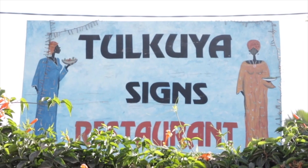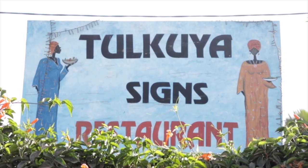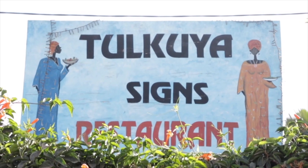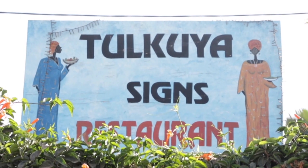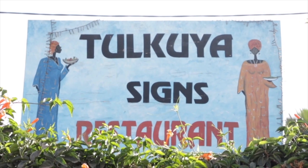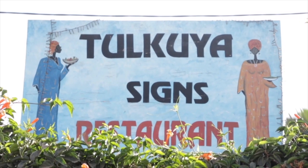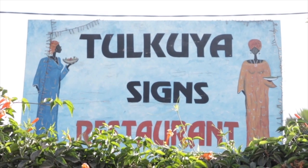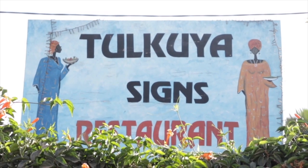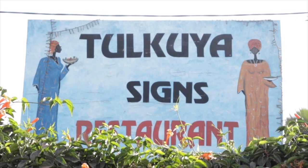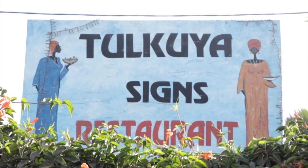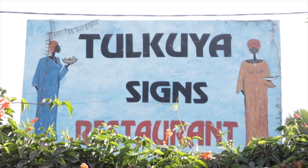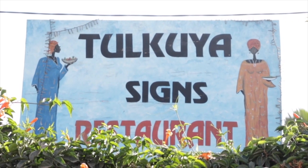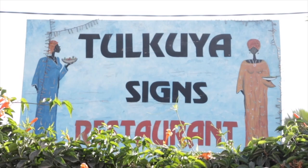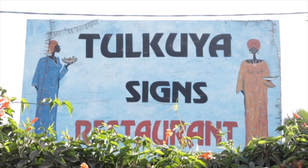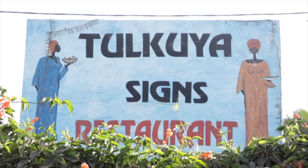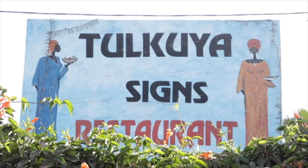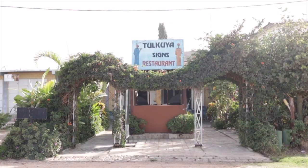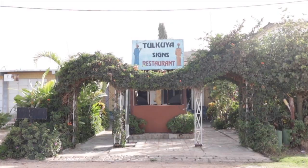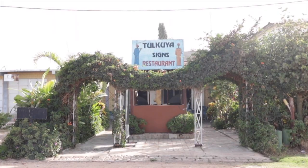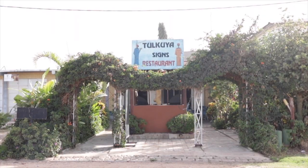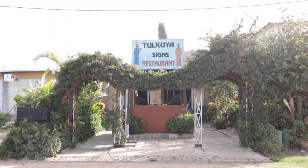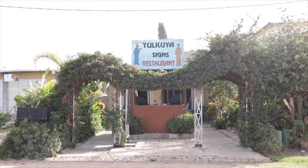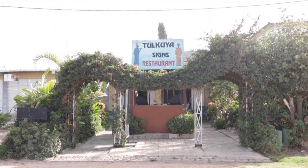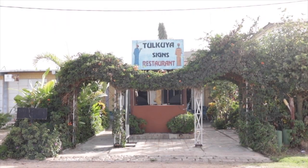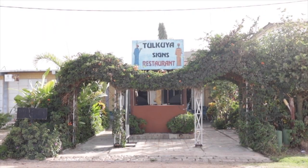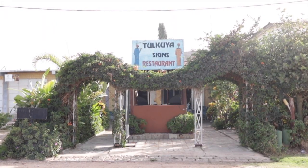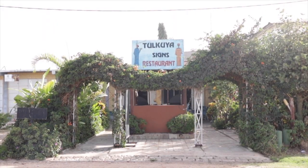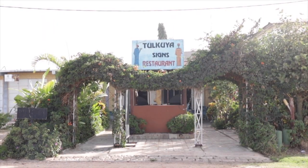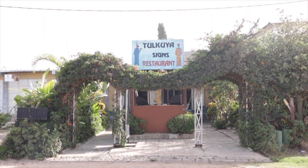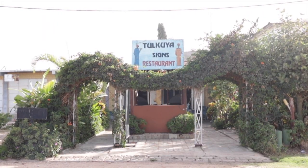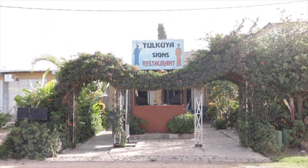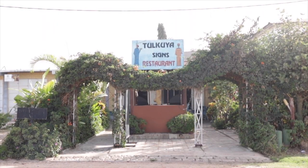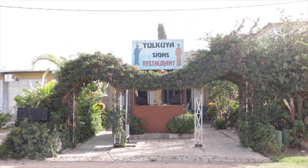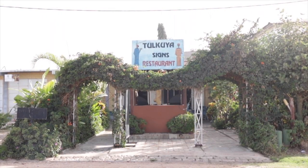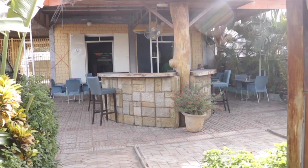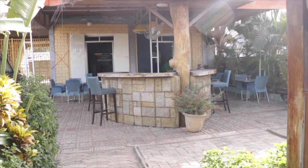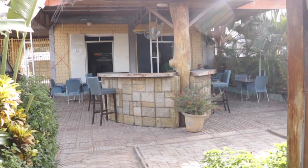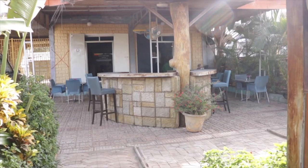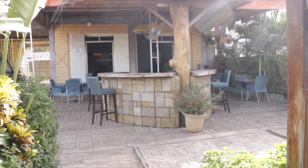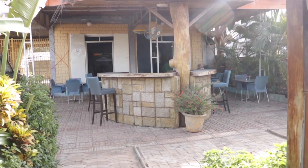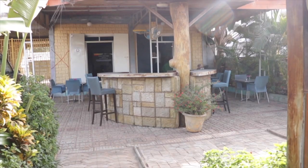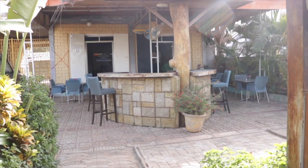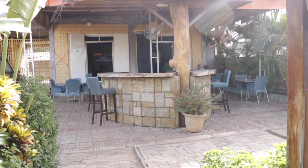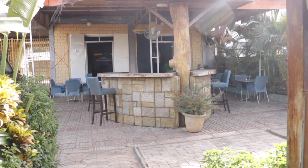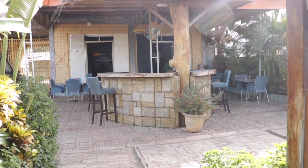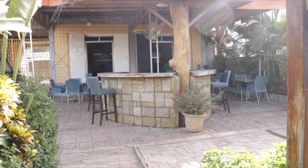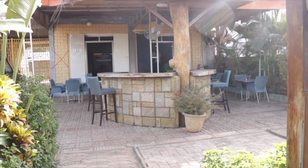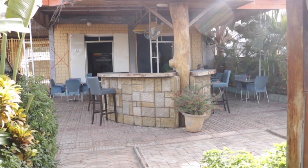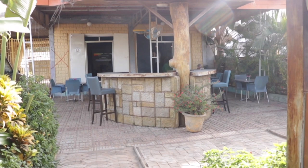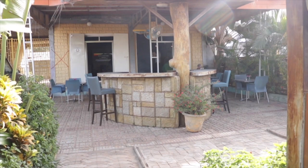Tulkuya Science Restaurant, located about 50 meters away from De Brucerby's bustling tour table, offers an enriching dining experience